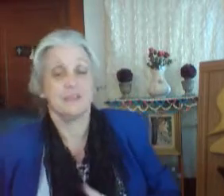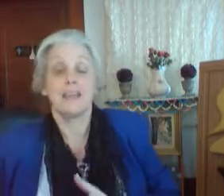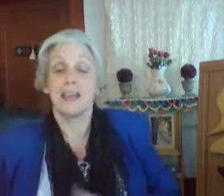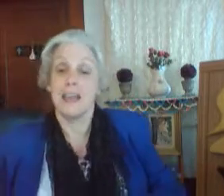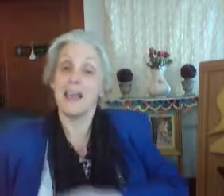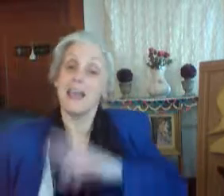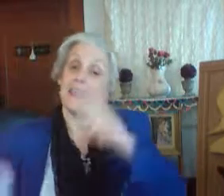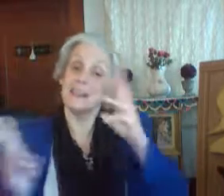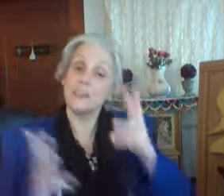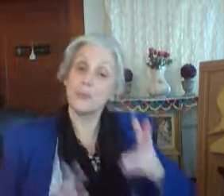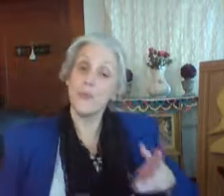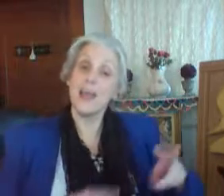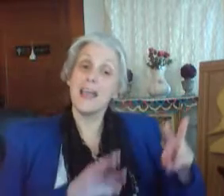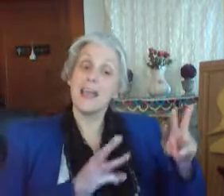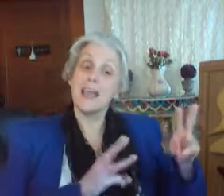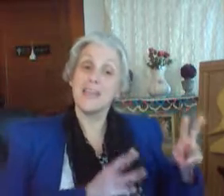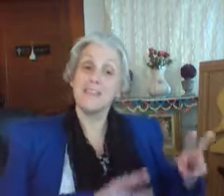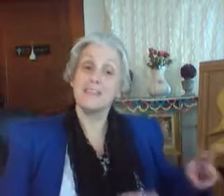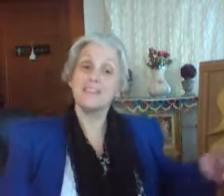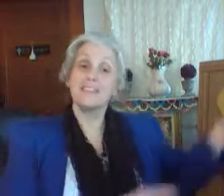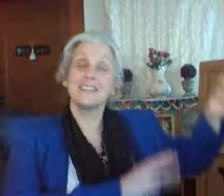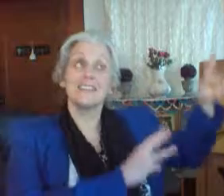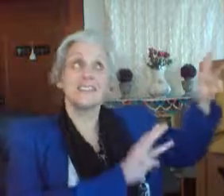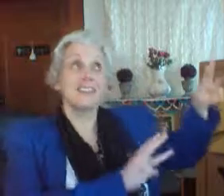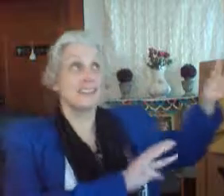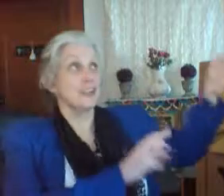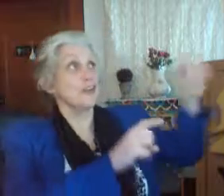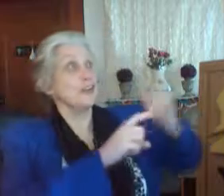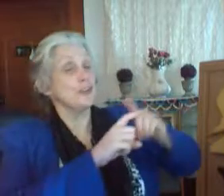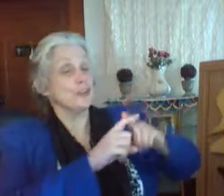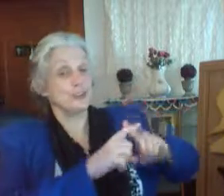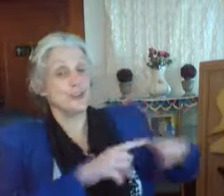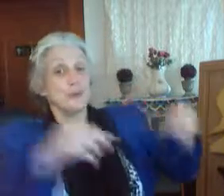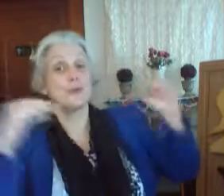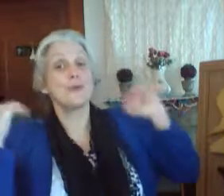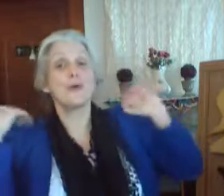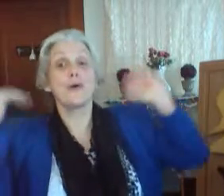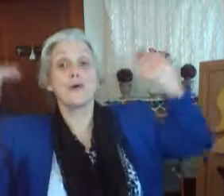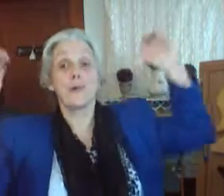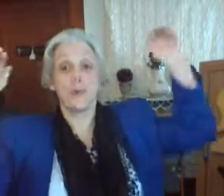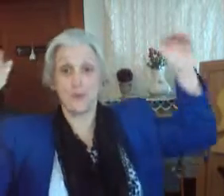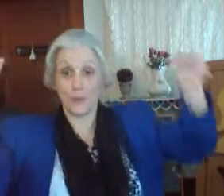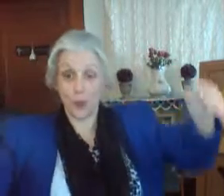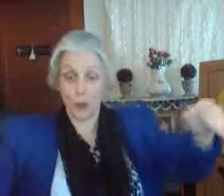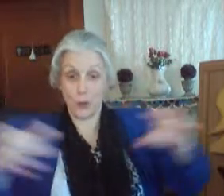It's waste which reach the prone, O God,